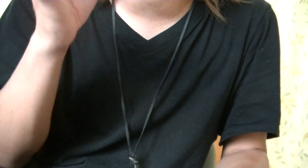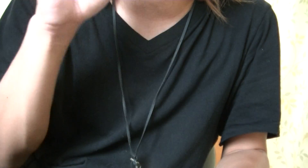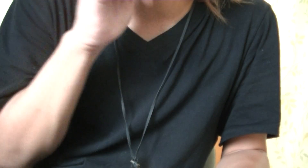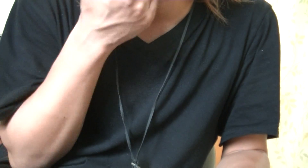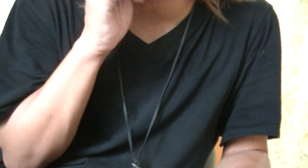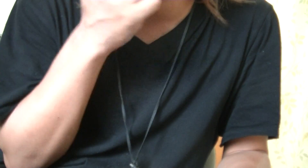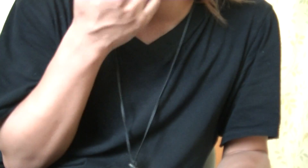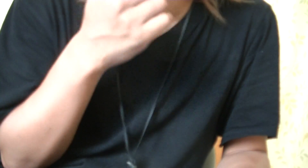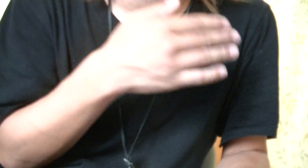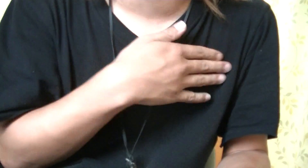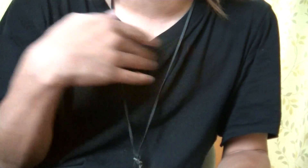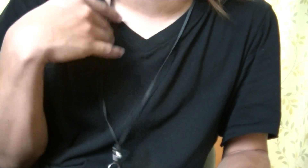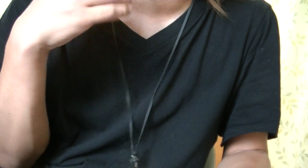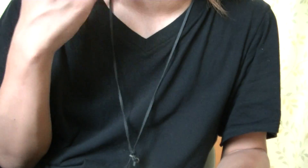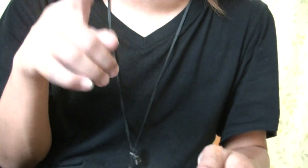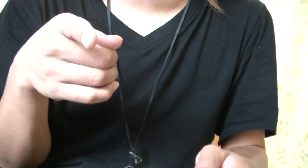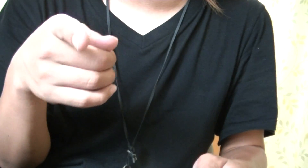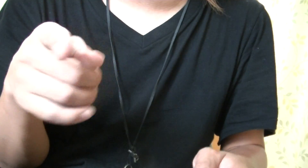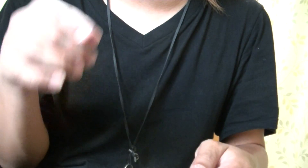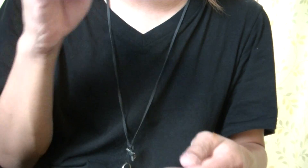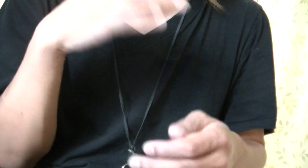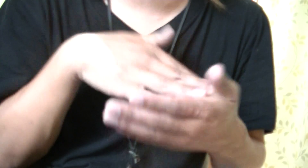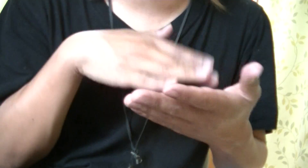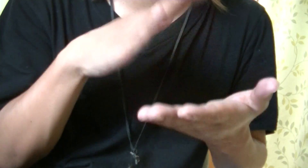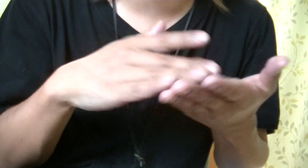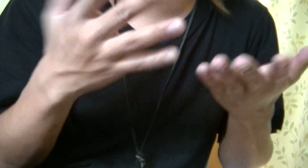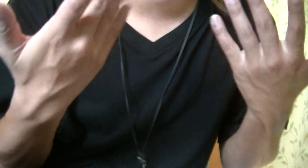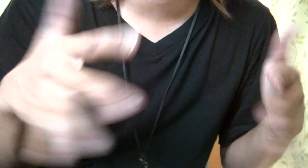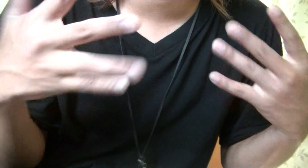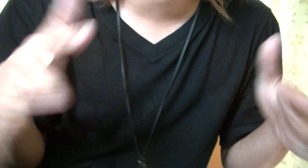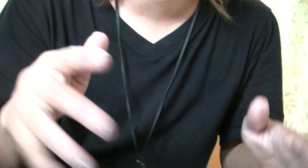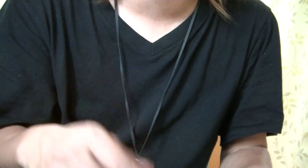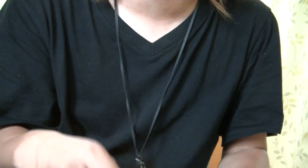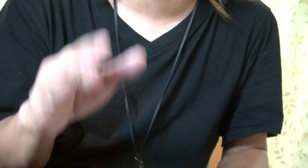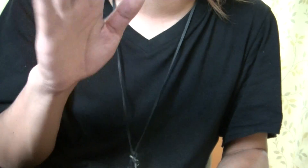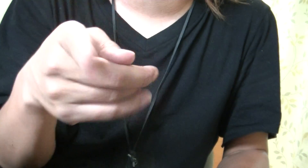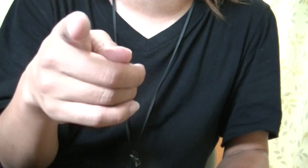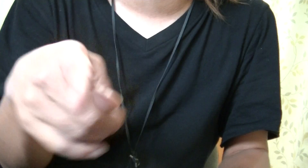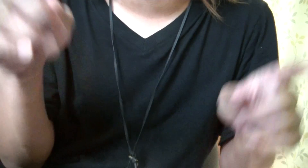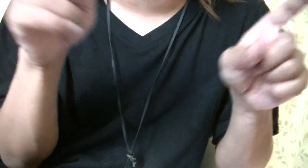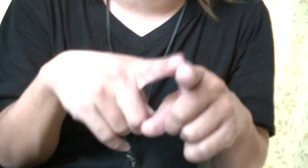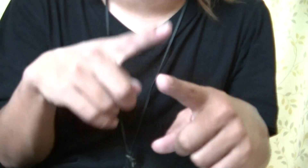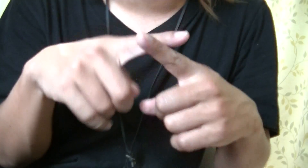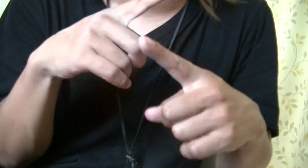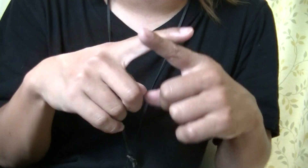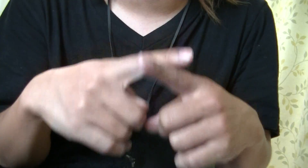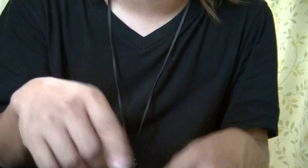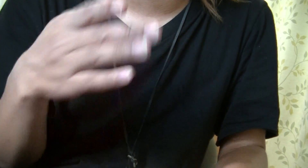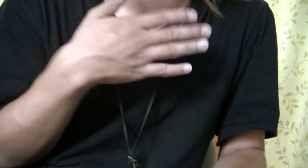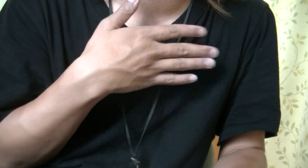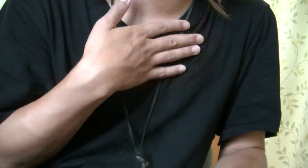But that don't mean I can't fix you there I guess she's an Xbox and a Ford Atari